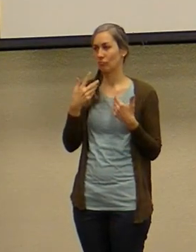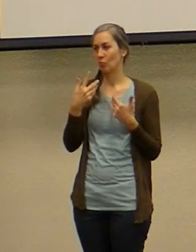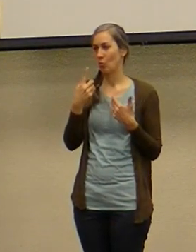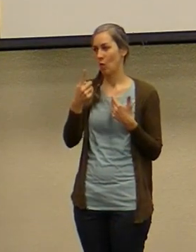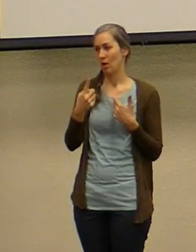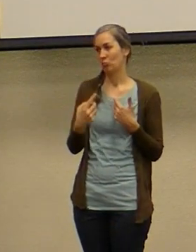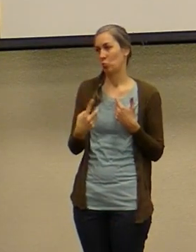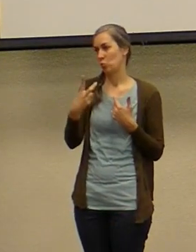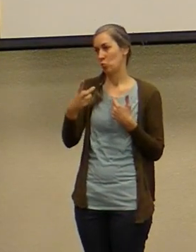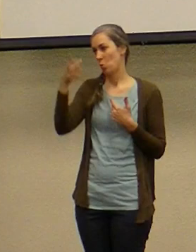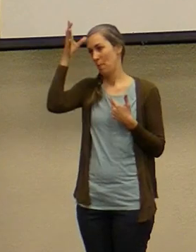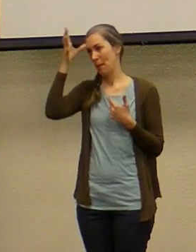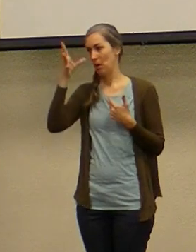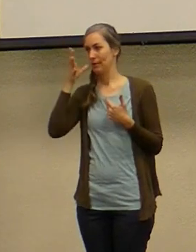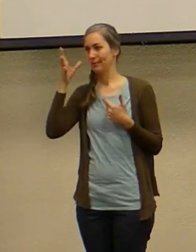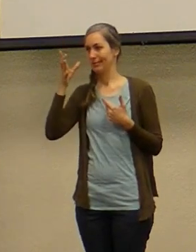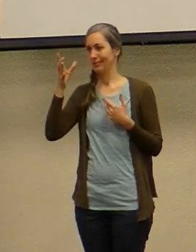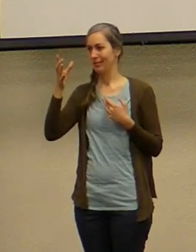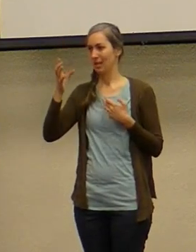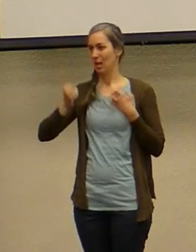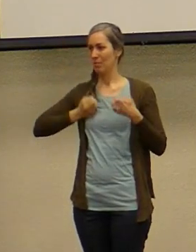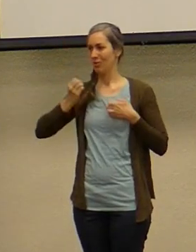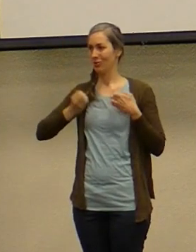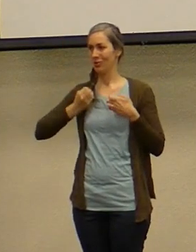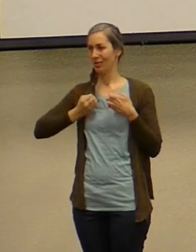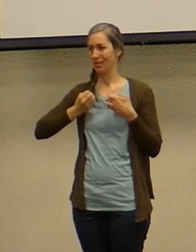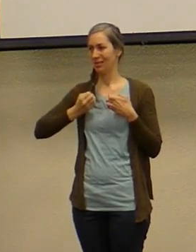or emotionally absent and you just want to be seen